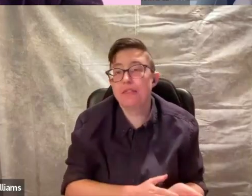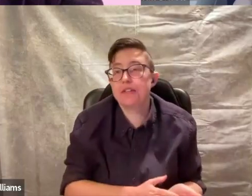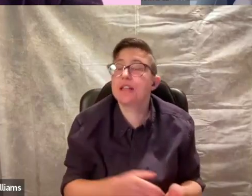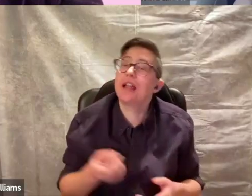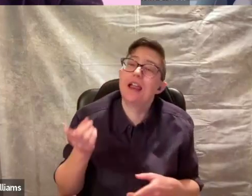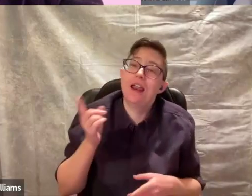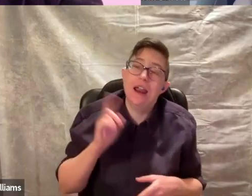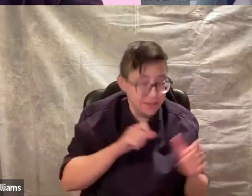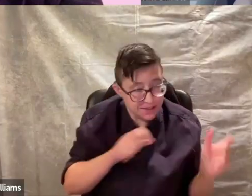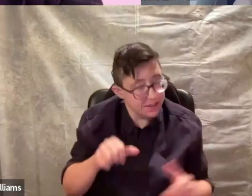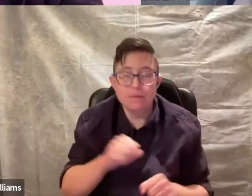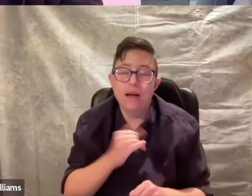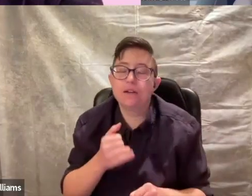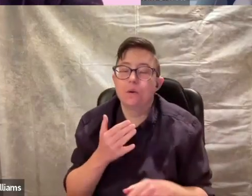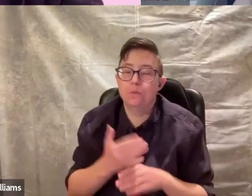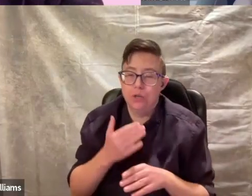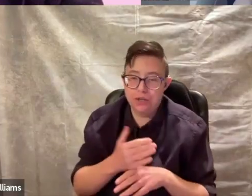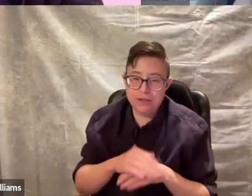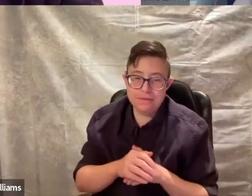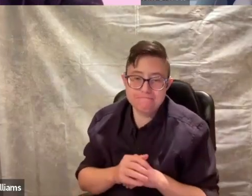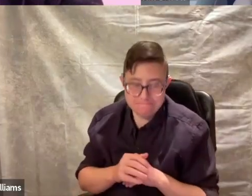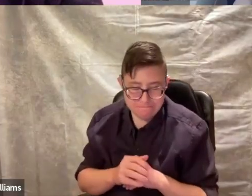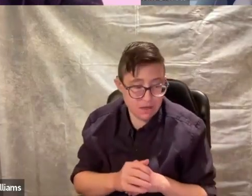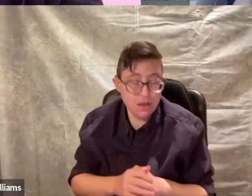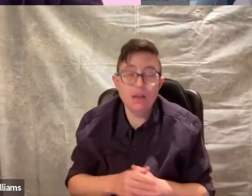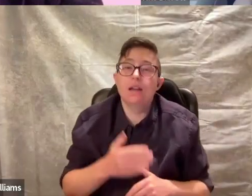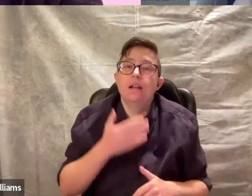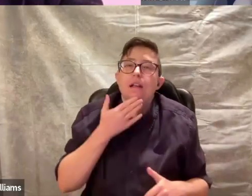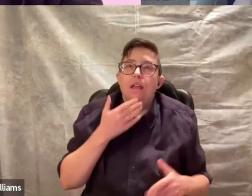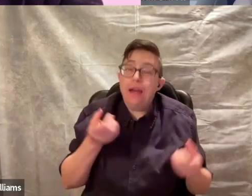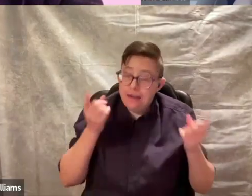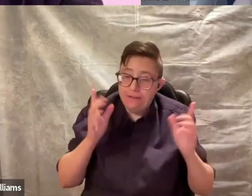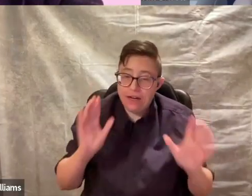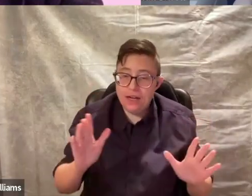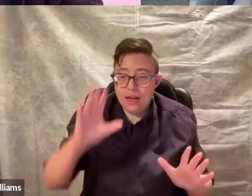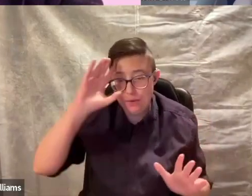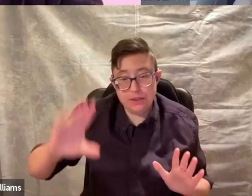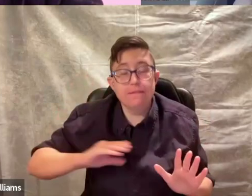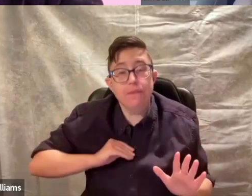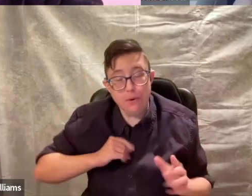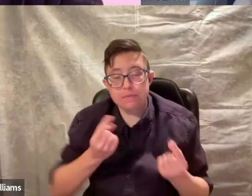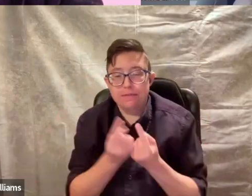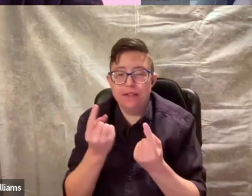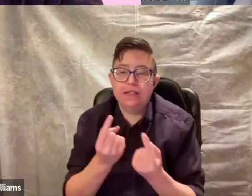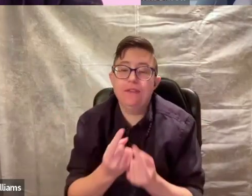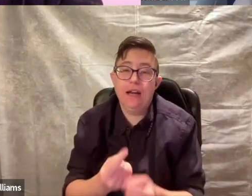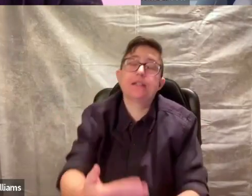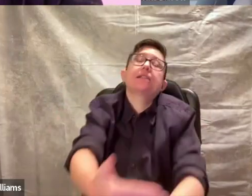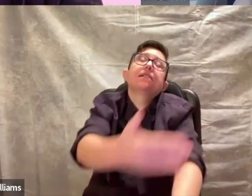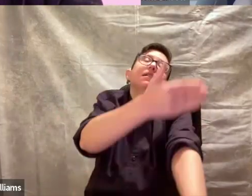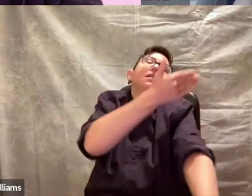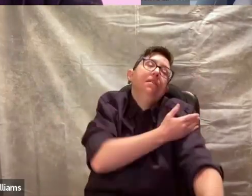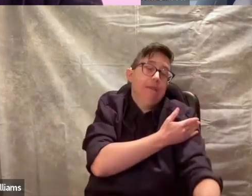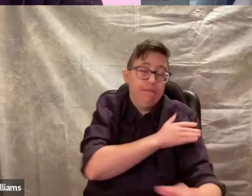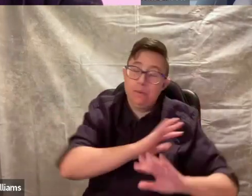six months and it still might not work. Thankfully I was informed of these facts before I